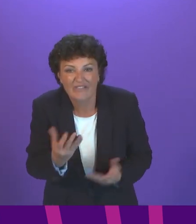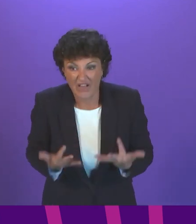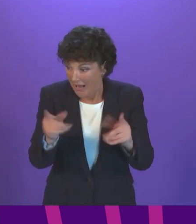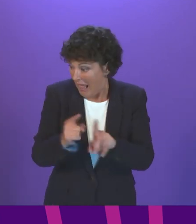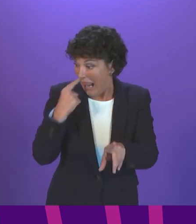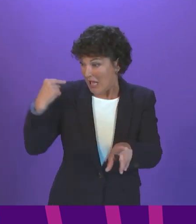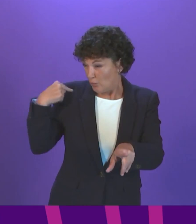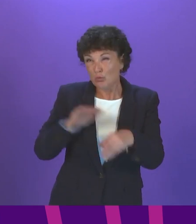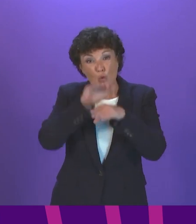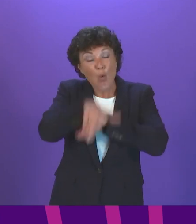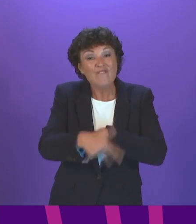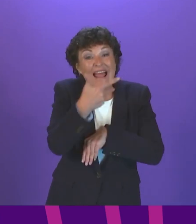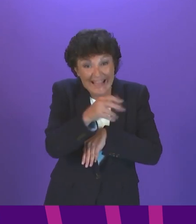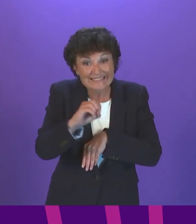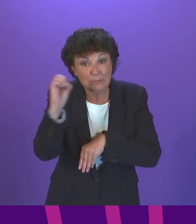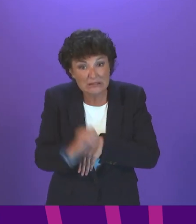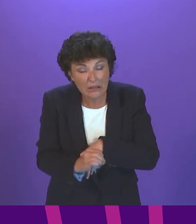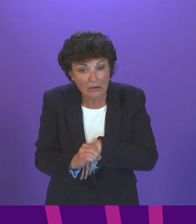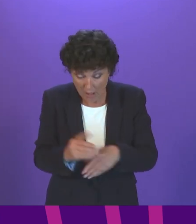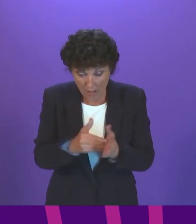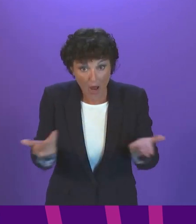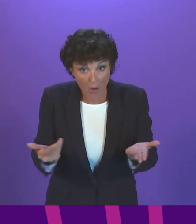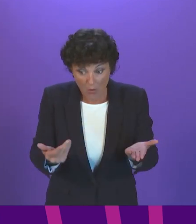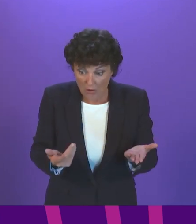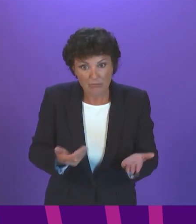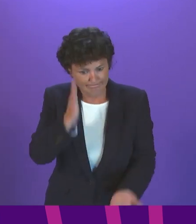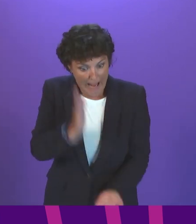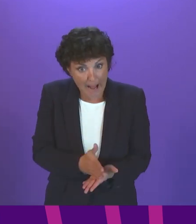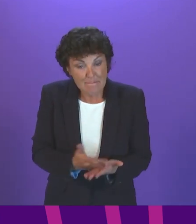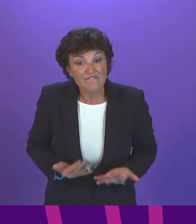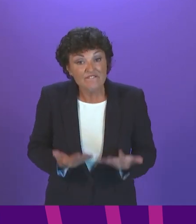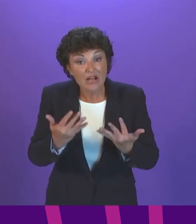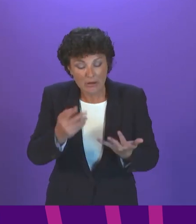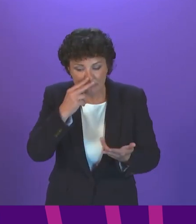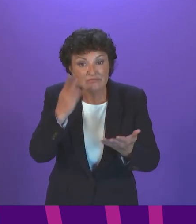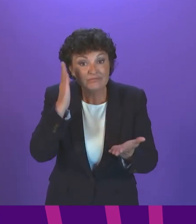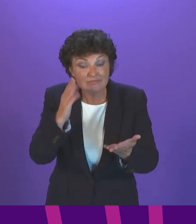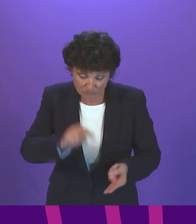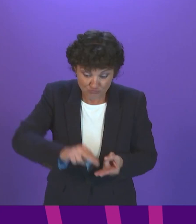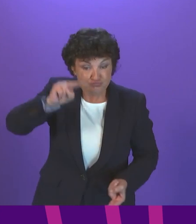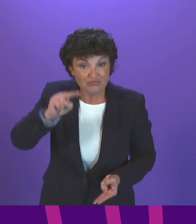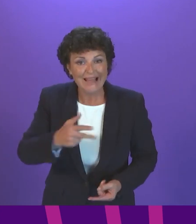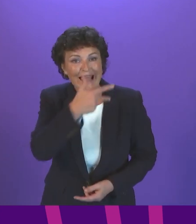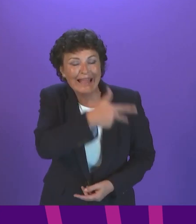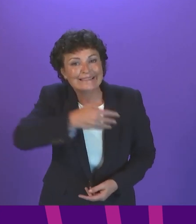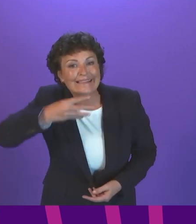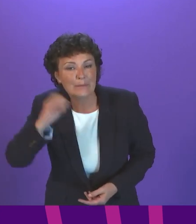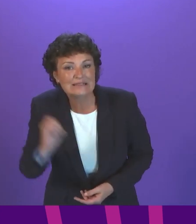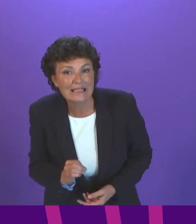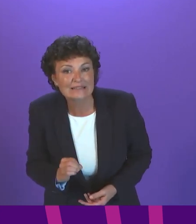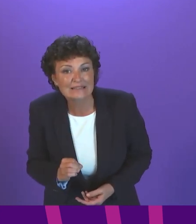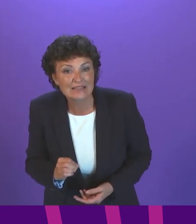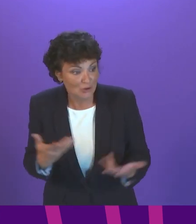was over 80%, has now, in the finalised figure, come to the level that the member has